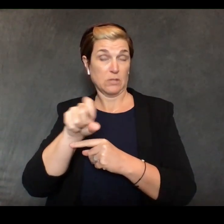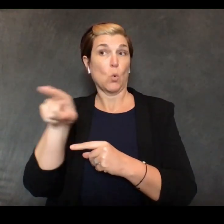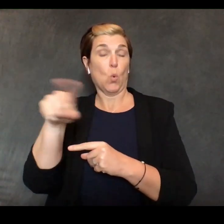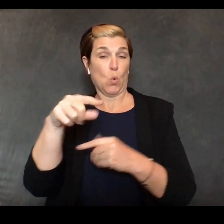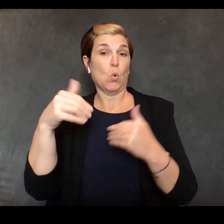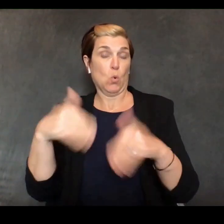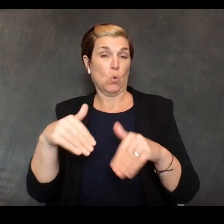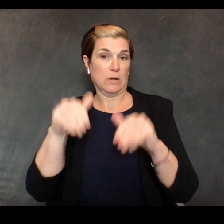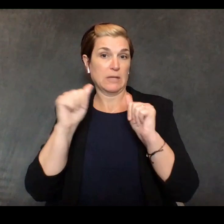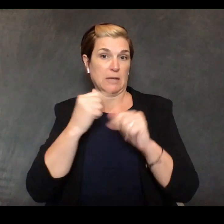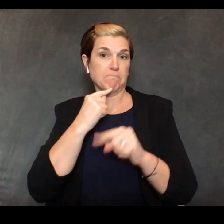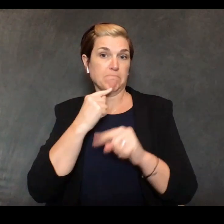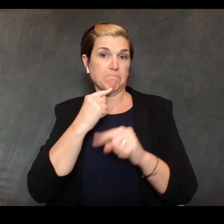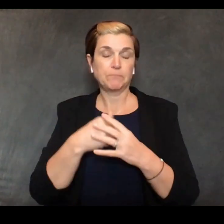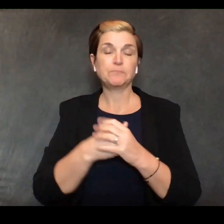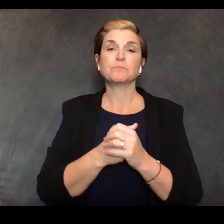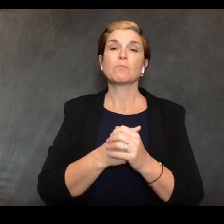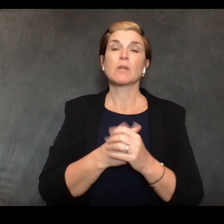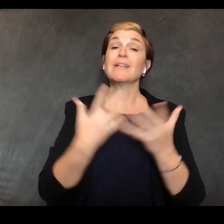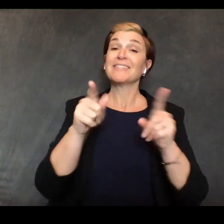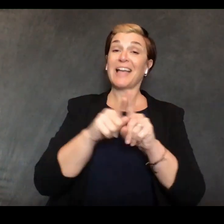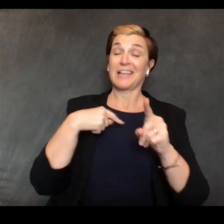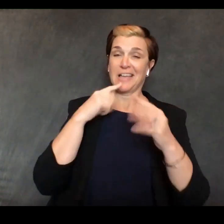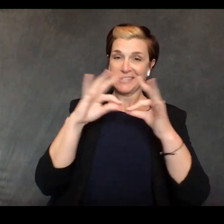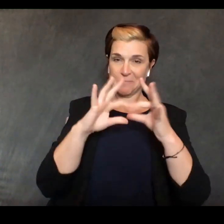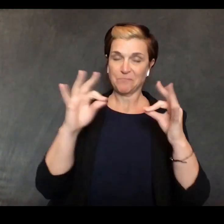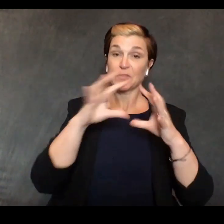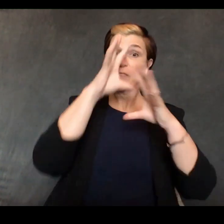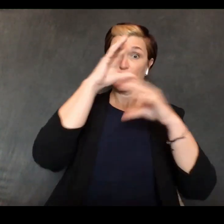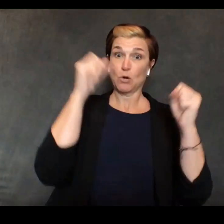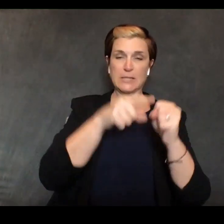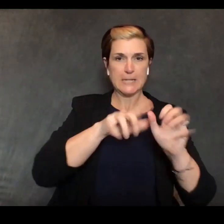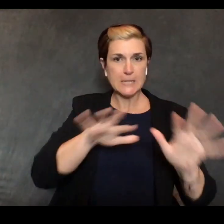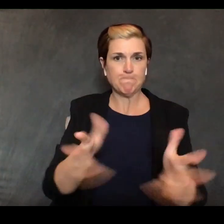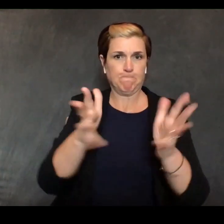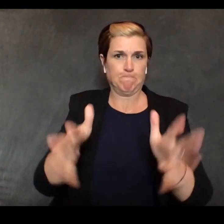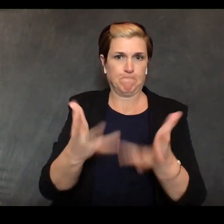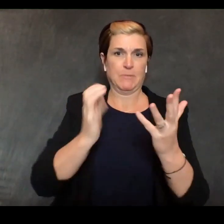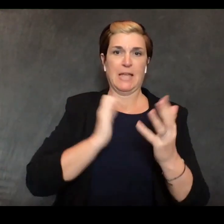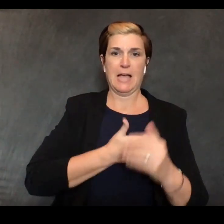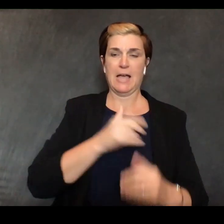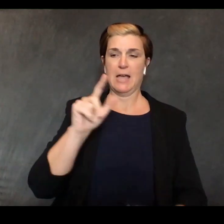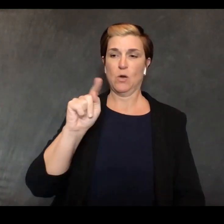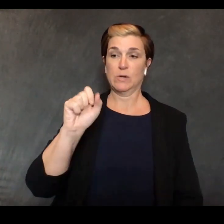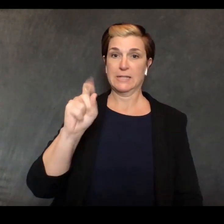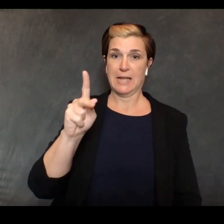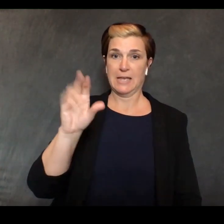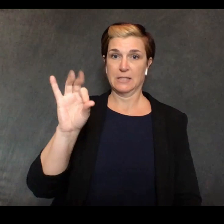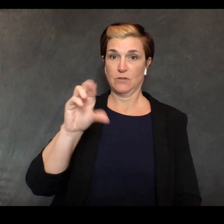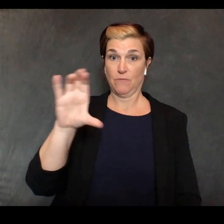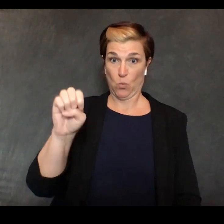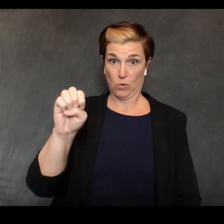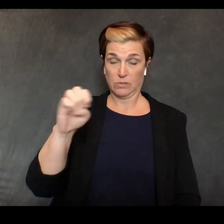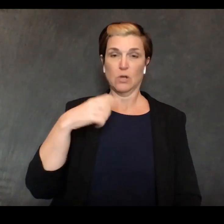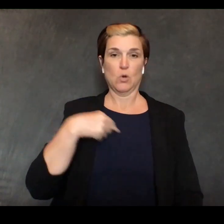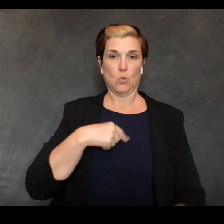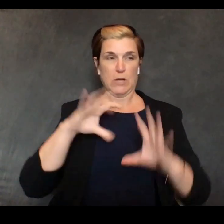push our task force to bring a whole of government a whole of america approach and we continue to be inspired the way our nation's governors and nation